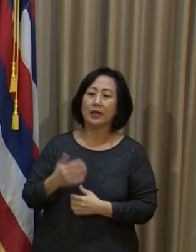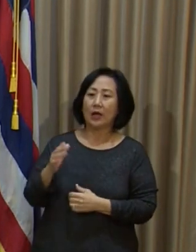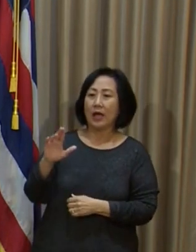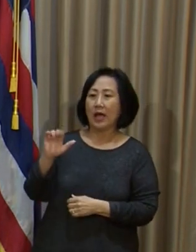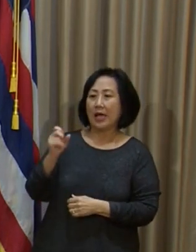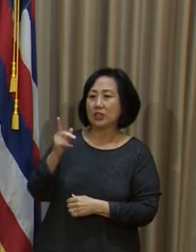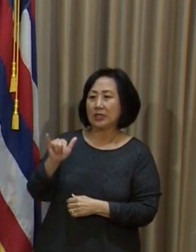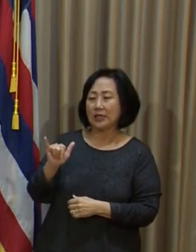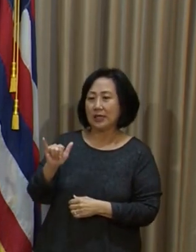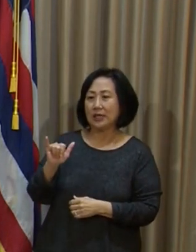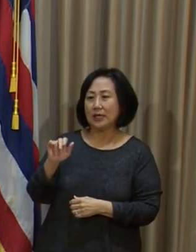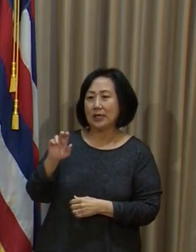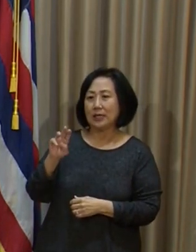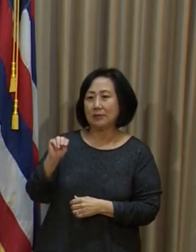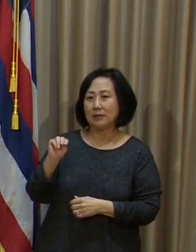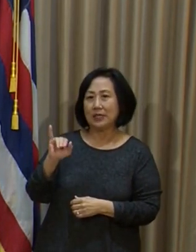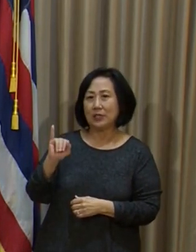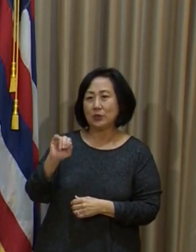Hawaii Public Radio. Ash.